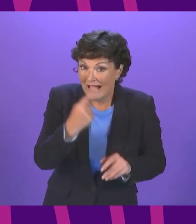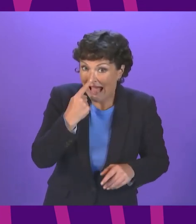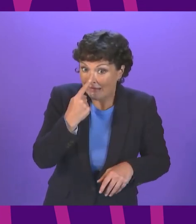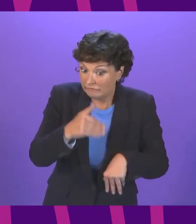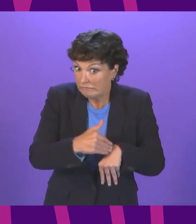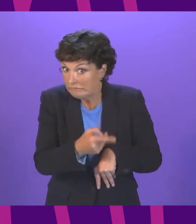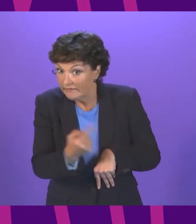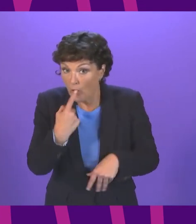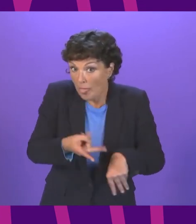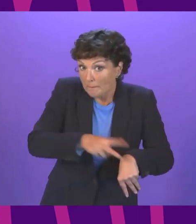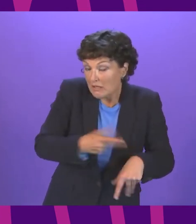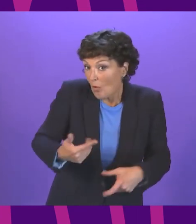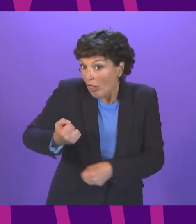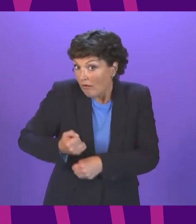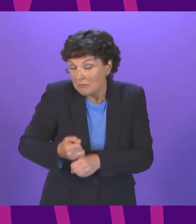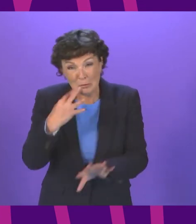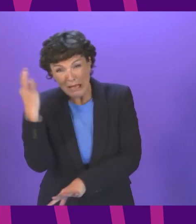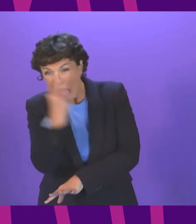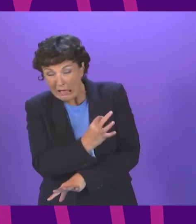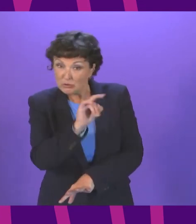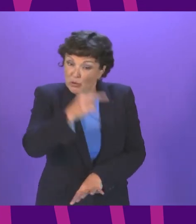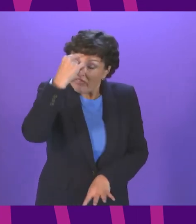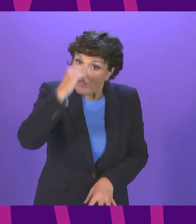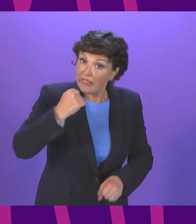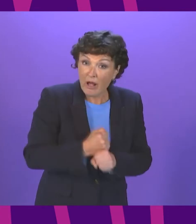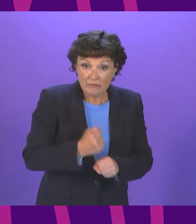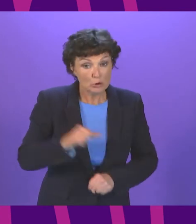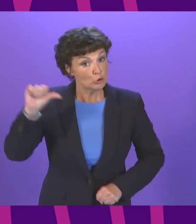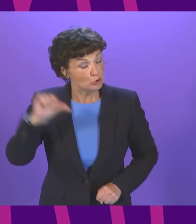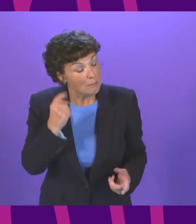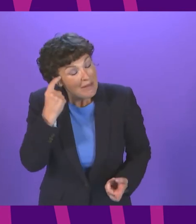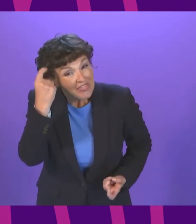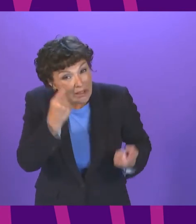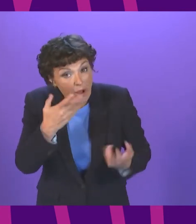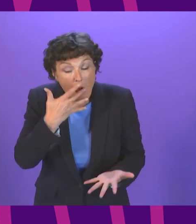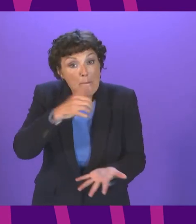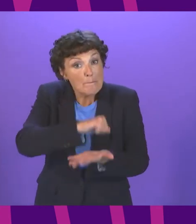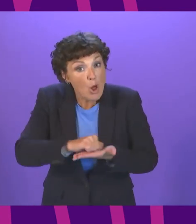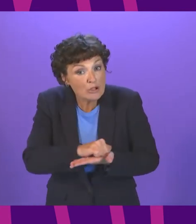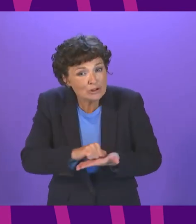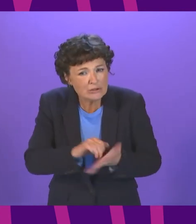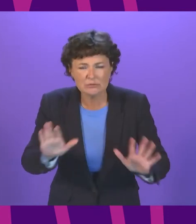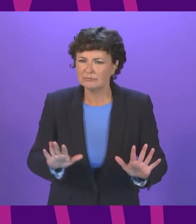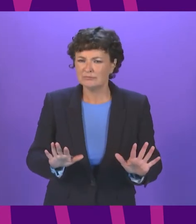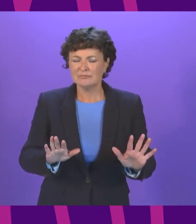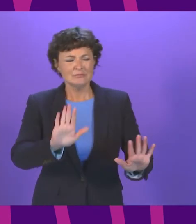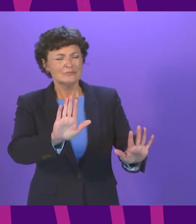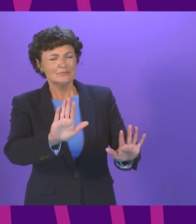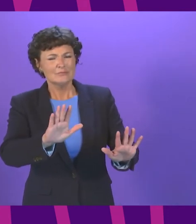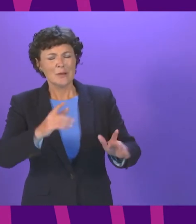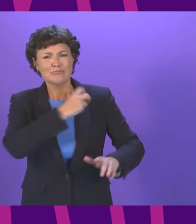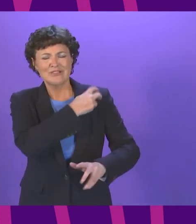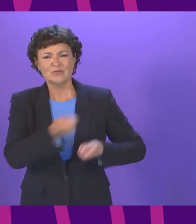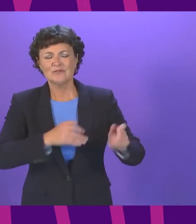so does he think it would be appropriate for the government to consider apologising for what happened Mr. Cole-Hamilton before you